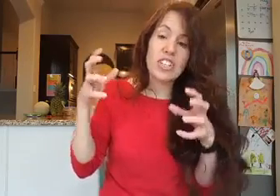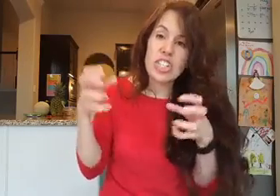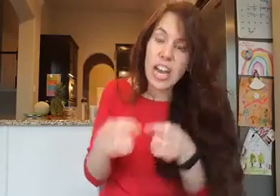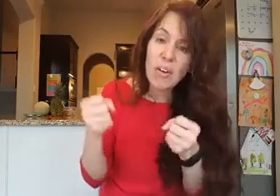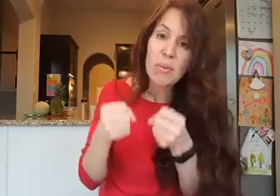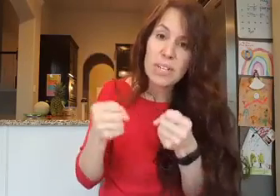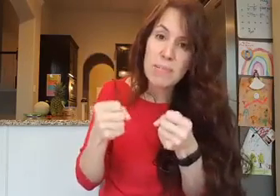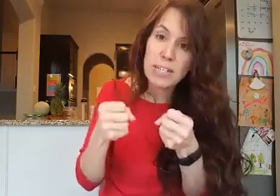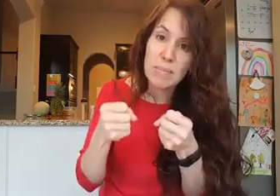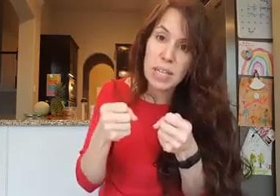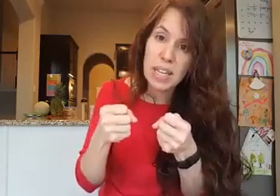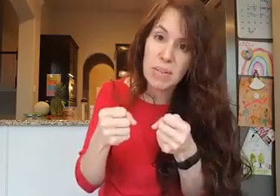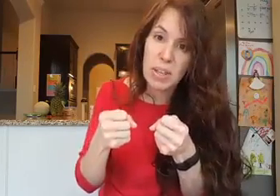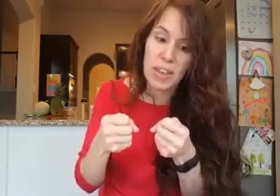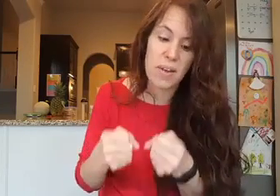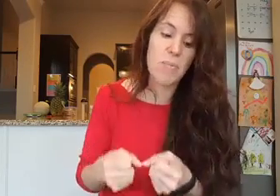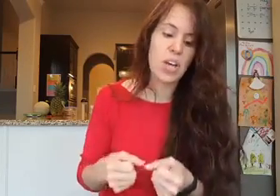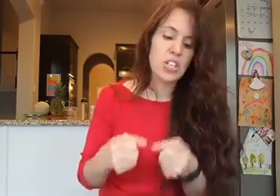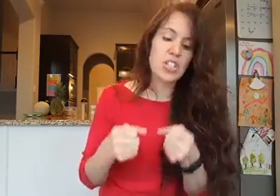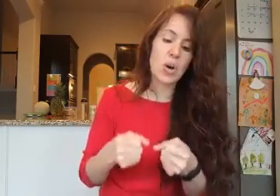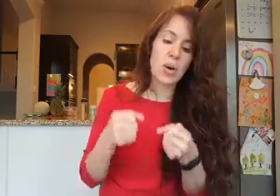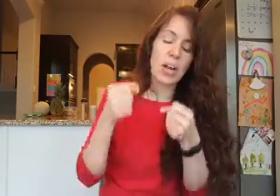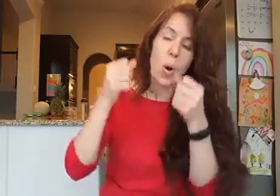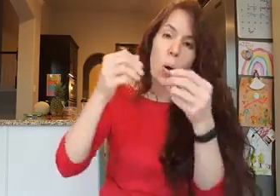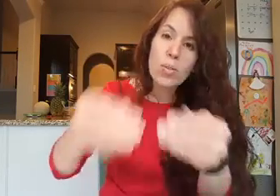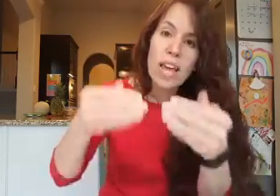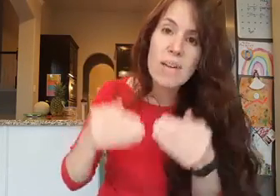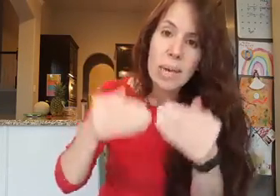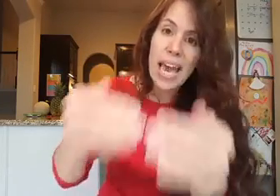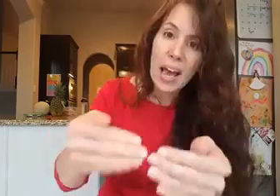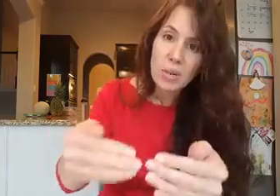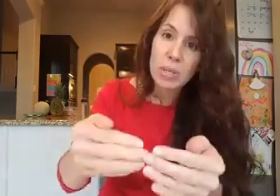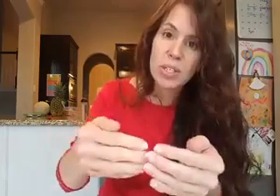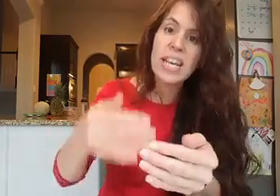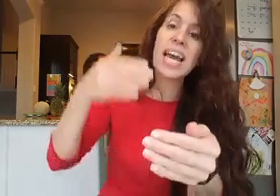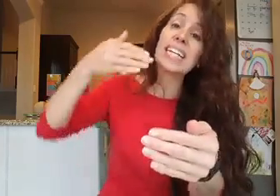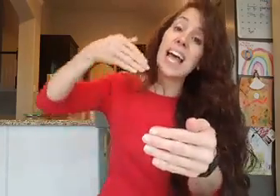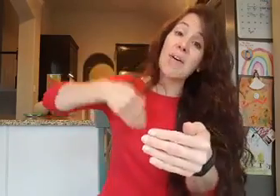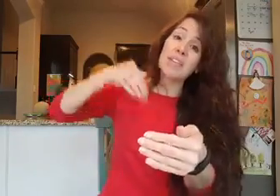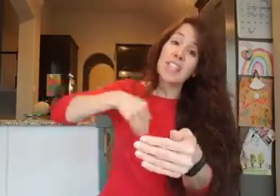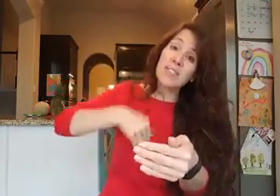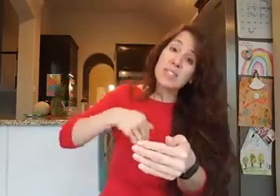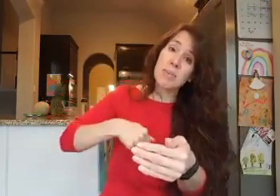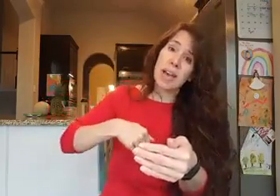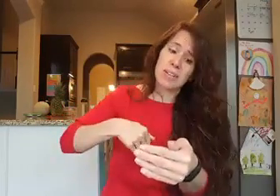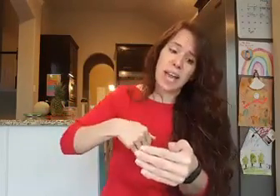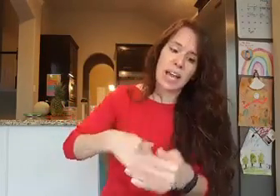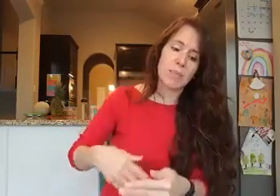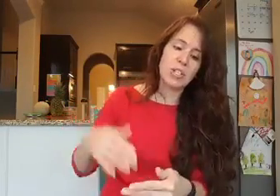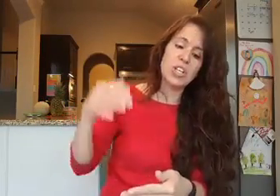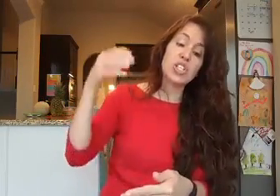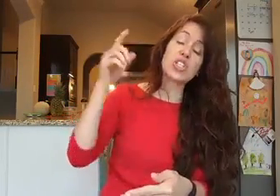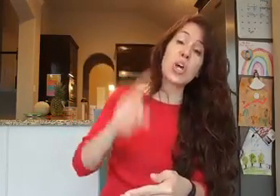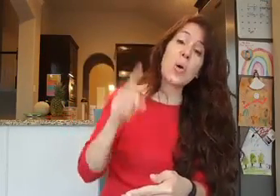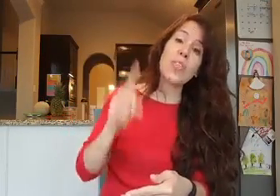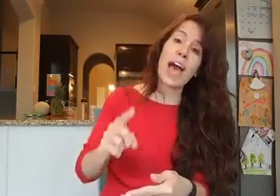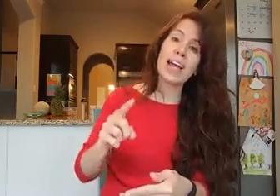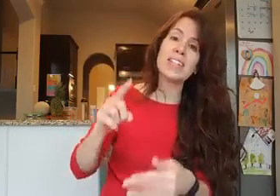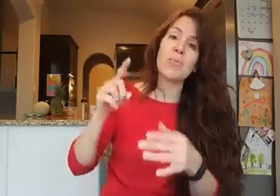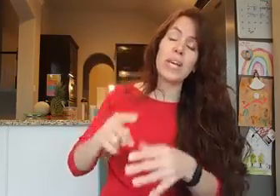share in responsibility with them. So, and hold them accountable and allow ourselves to be held accountable so that we